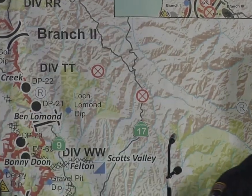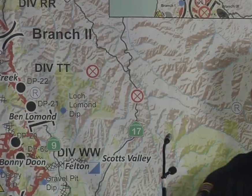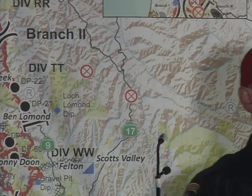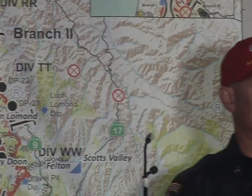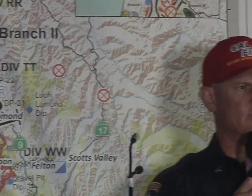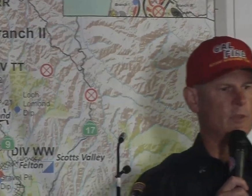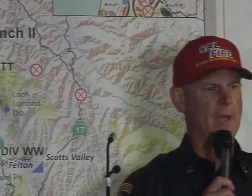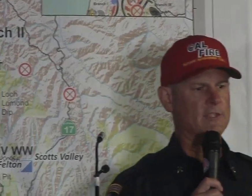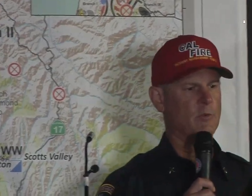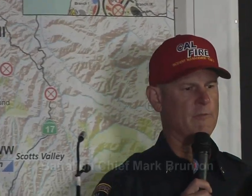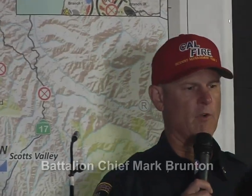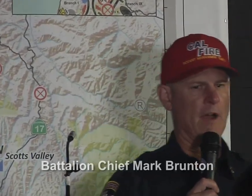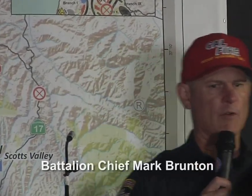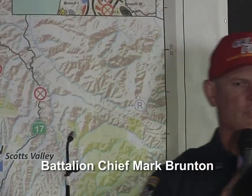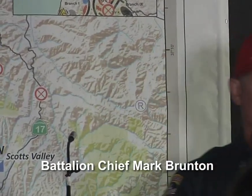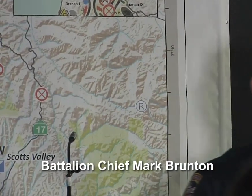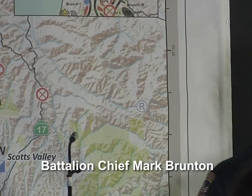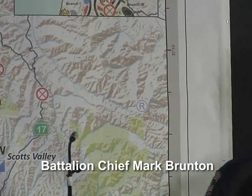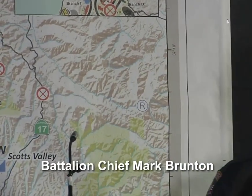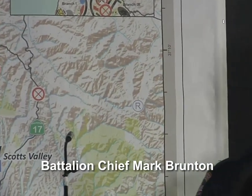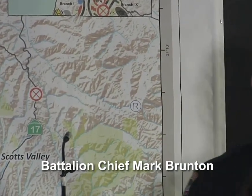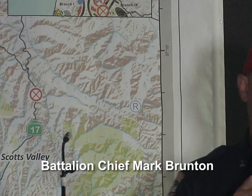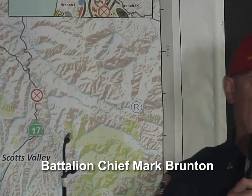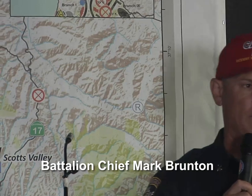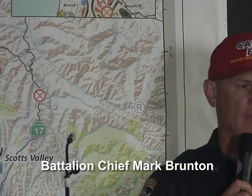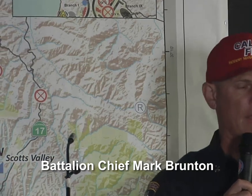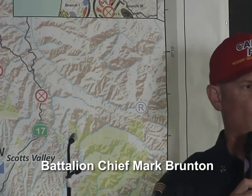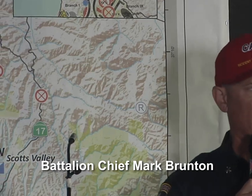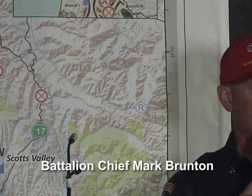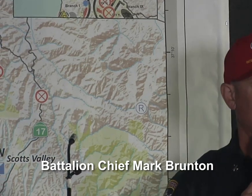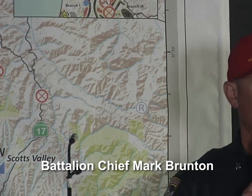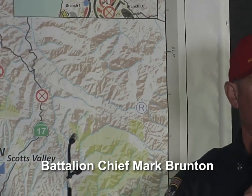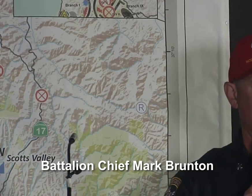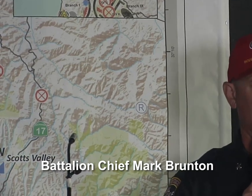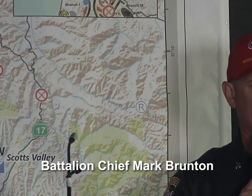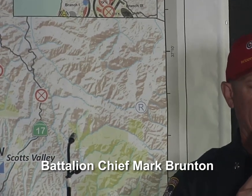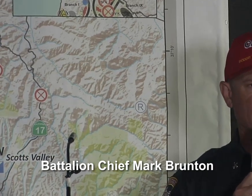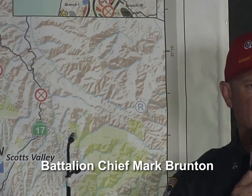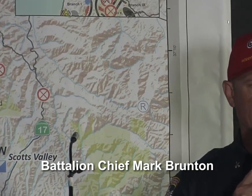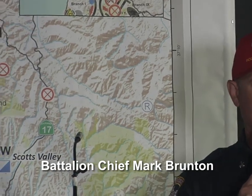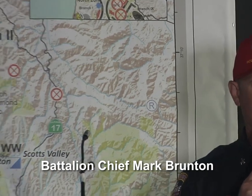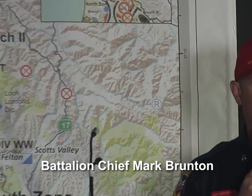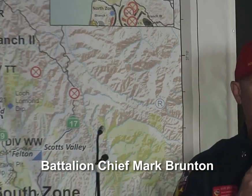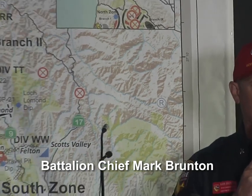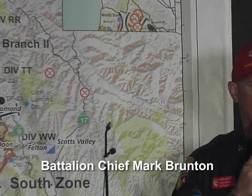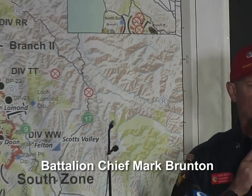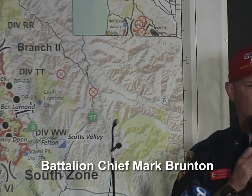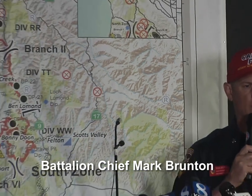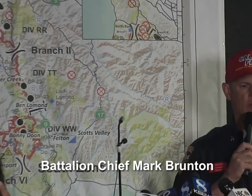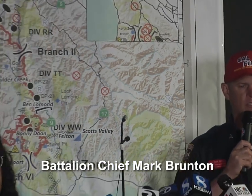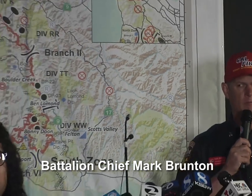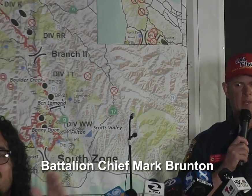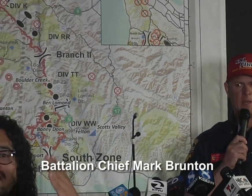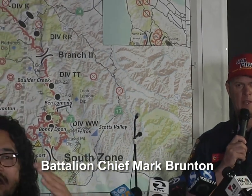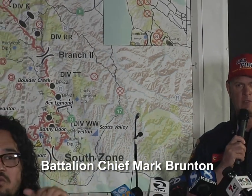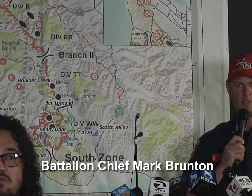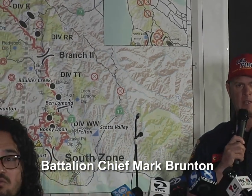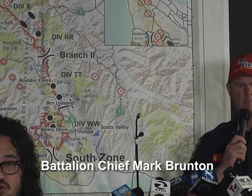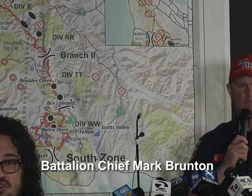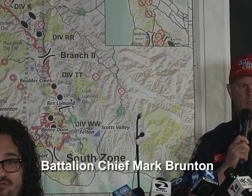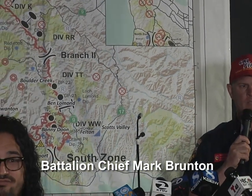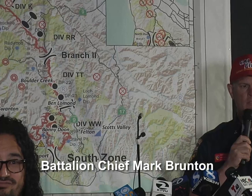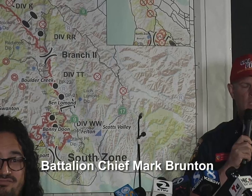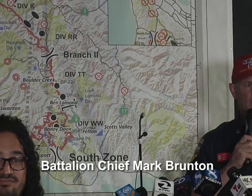Good morning. So the past 24 hours, albeit we are in a red flag warning, we've actually had the opportunity. The weather hasn't been